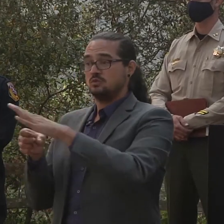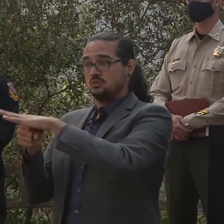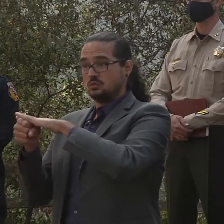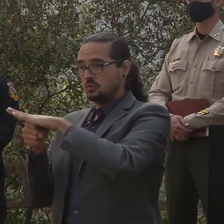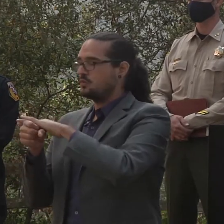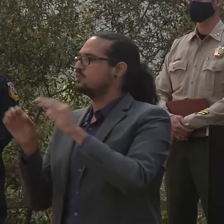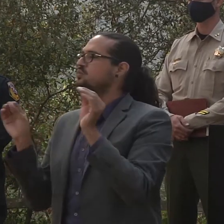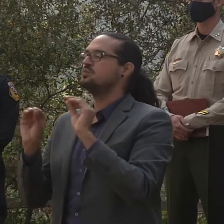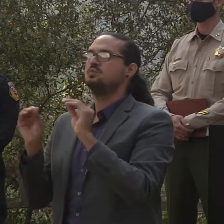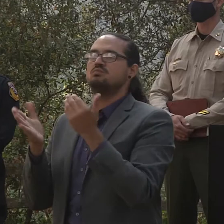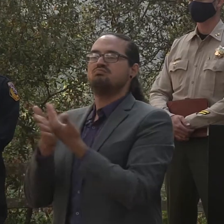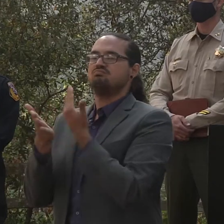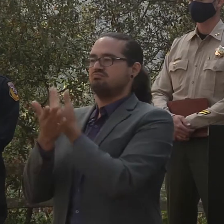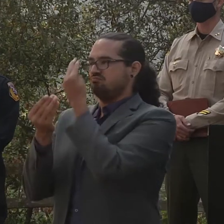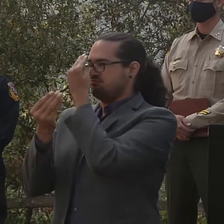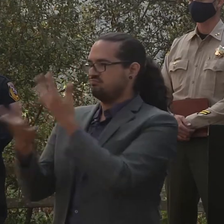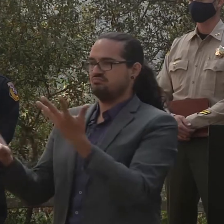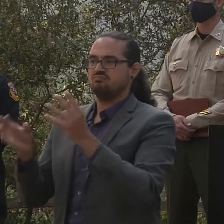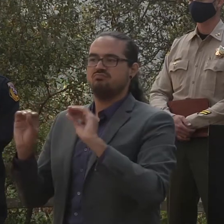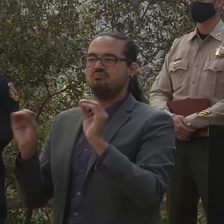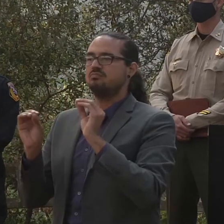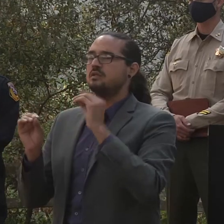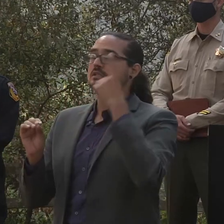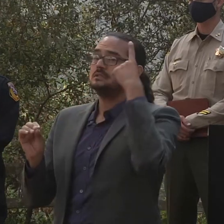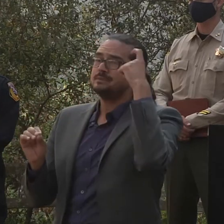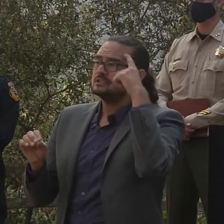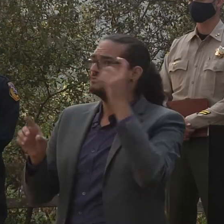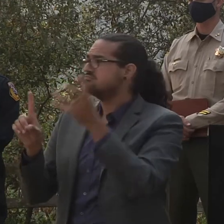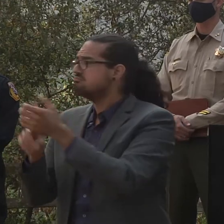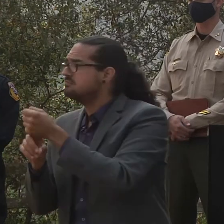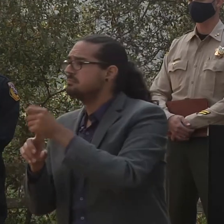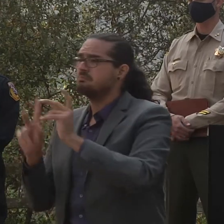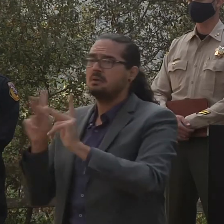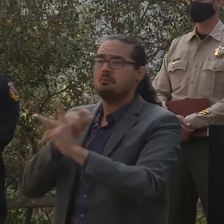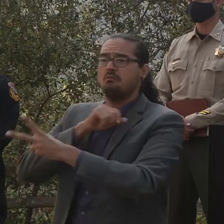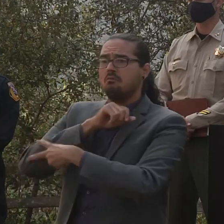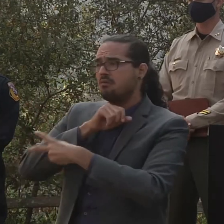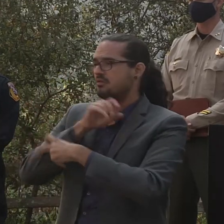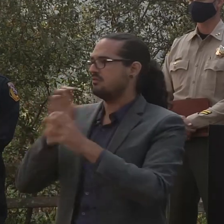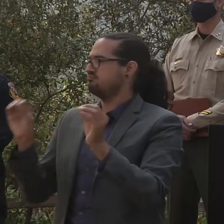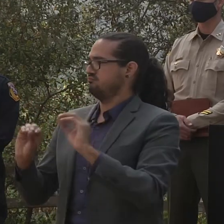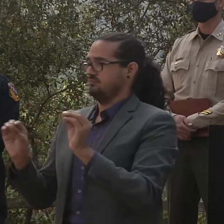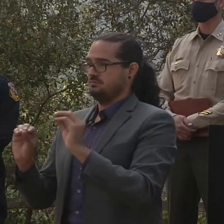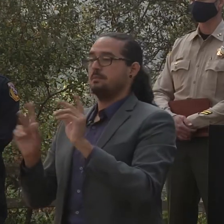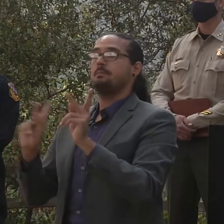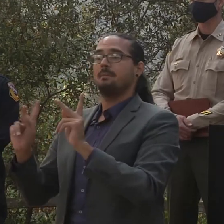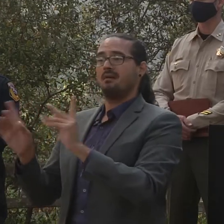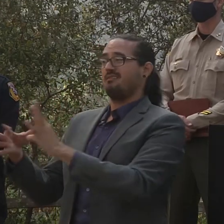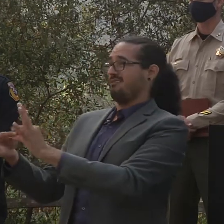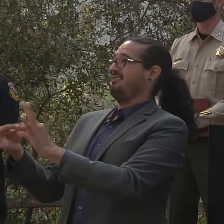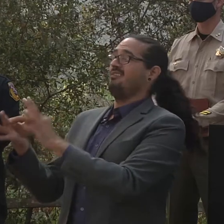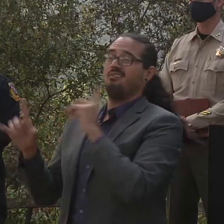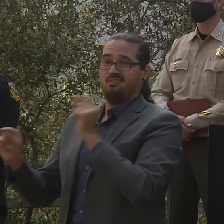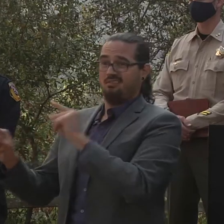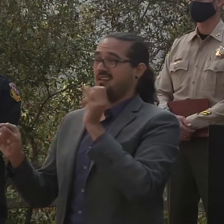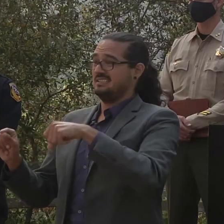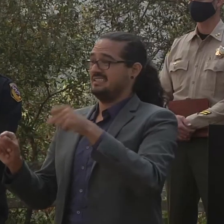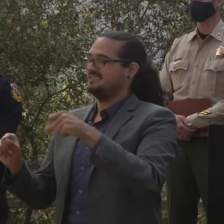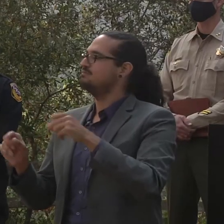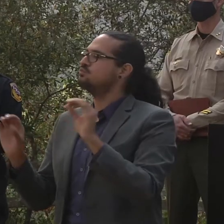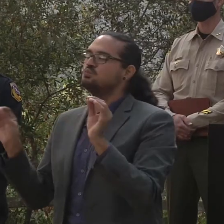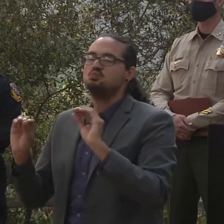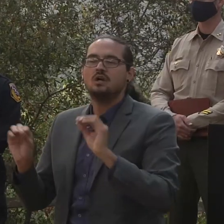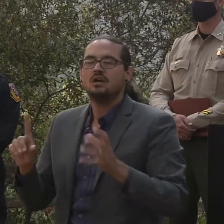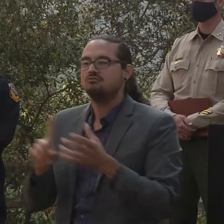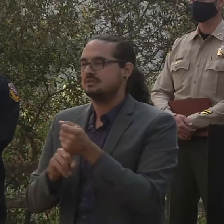on any suspicious people or looting. We've been hearing rumors about that. But right now, no arrests or people caught conducting any looting in